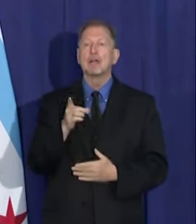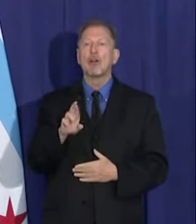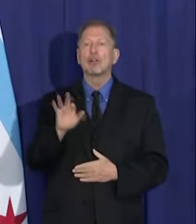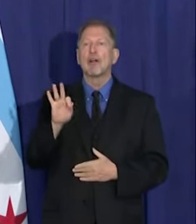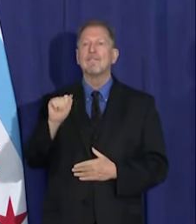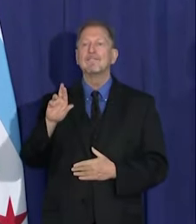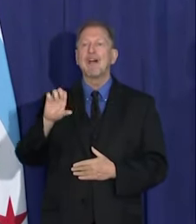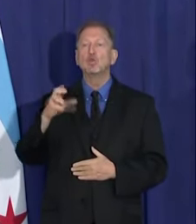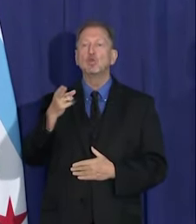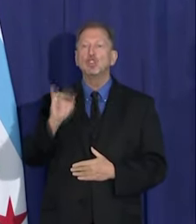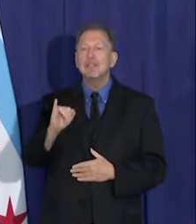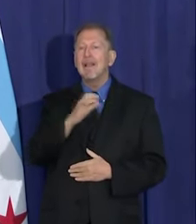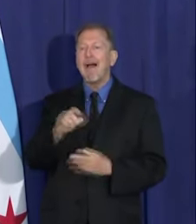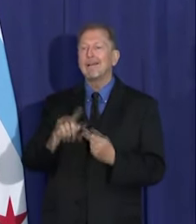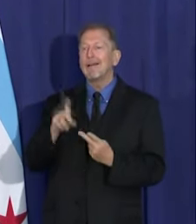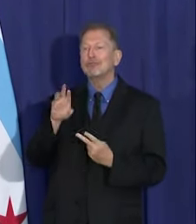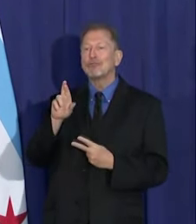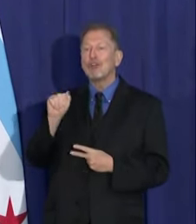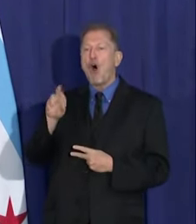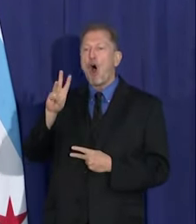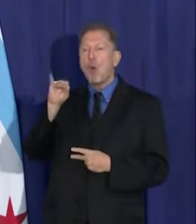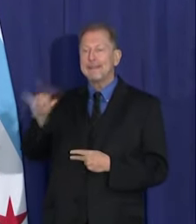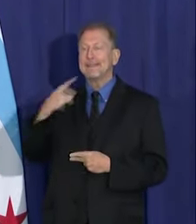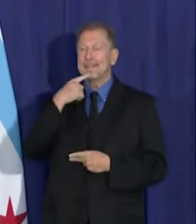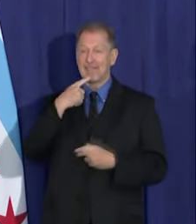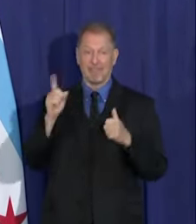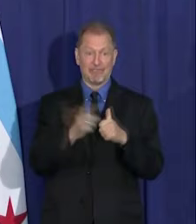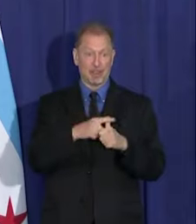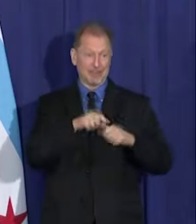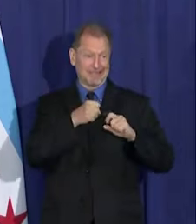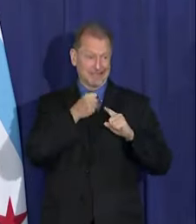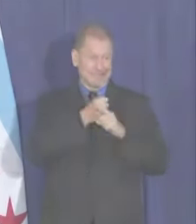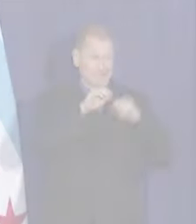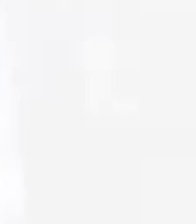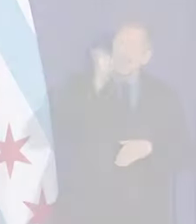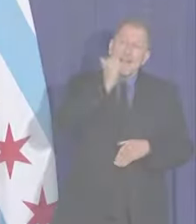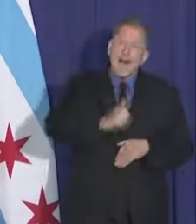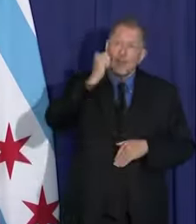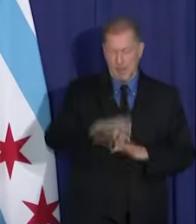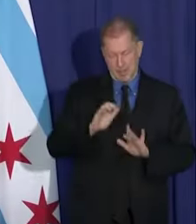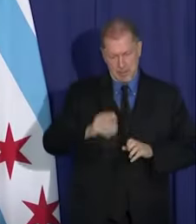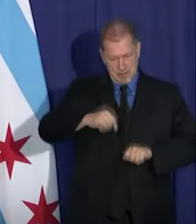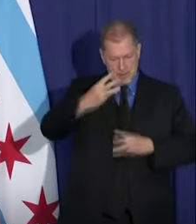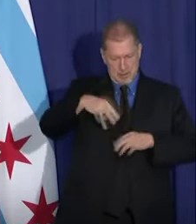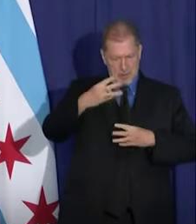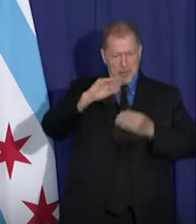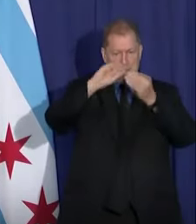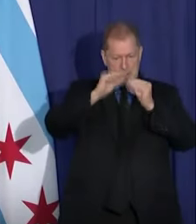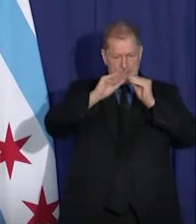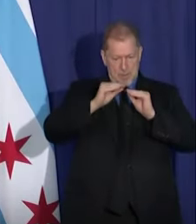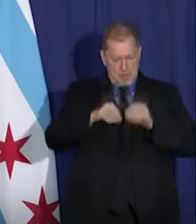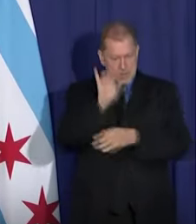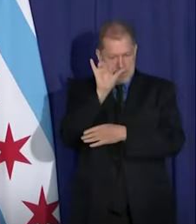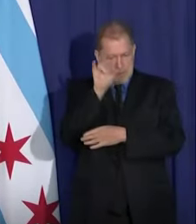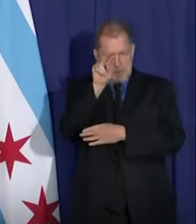and Dr. Arwoody have been warning about since March. We are now in it. We are sounding this alarm